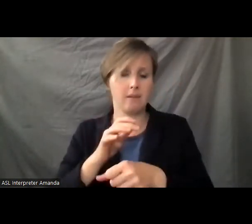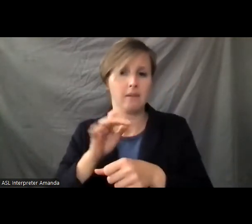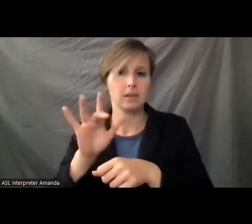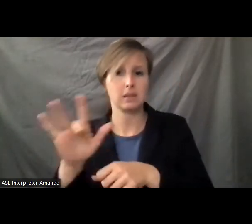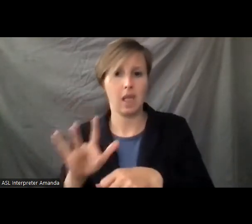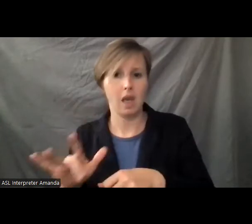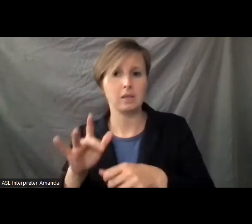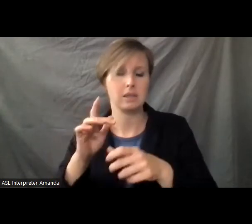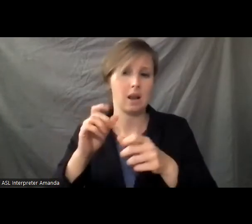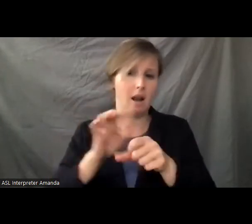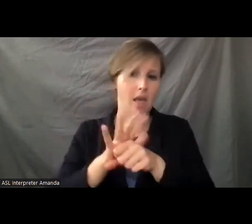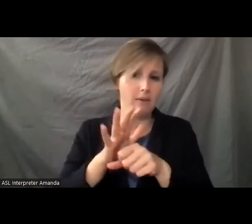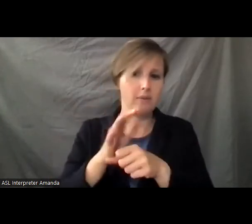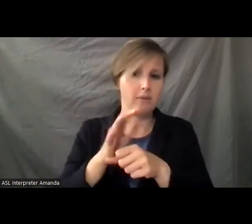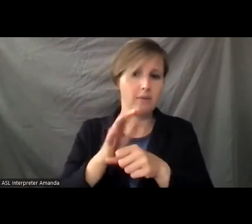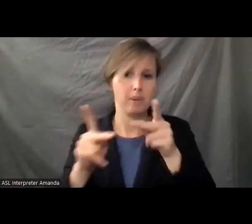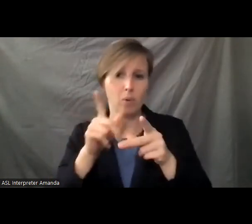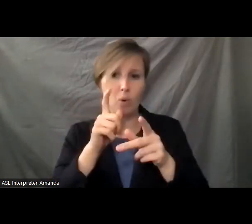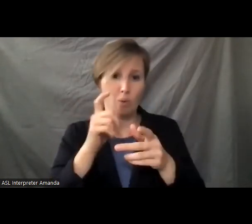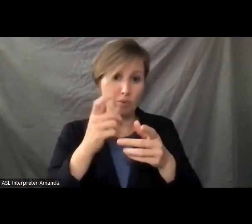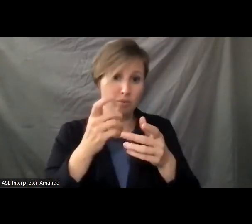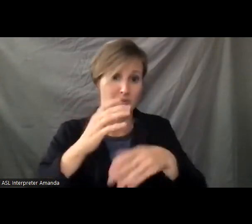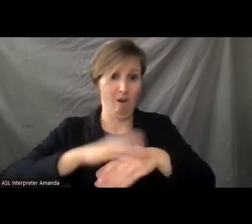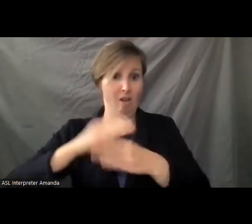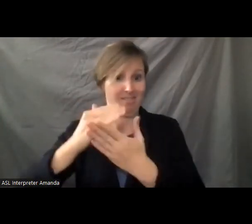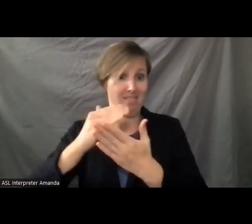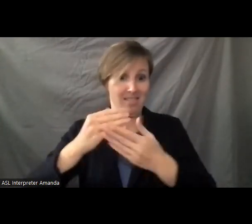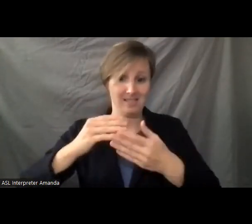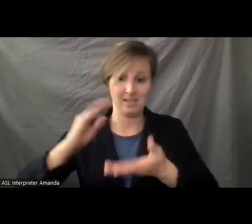account for the disability community. So thank you so much for the question.